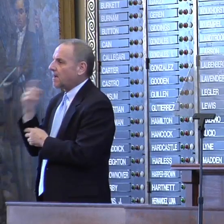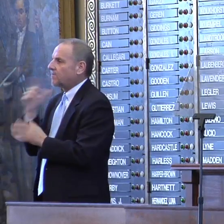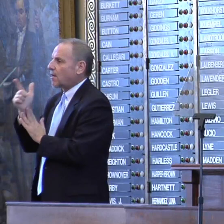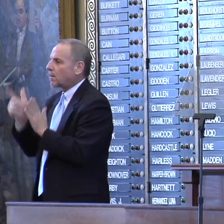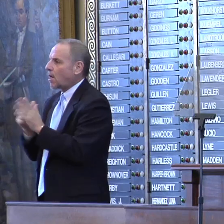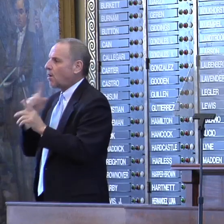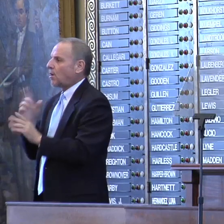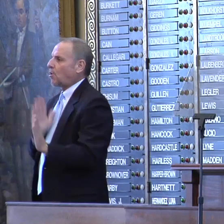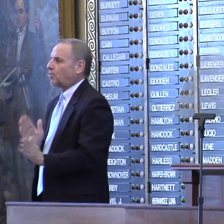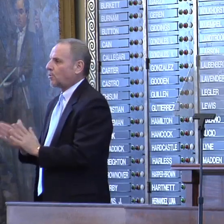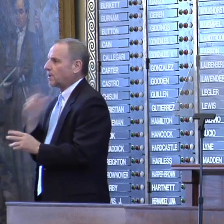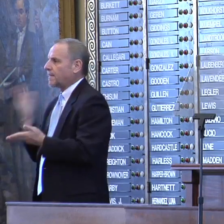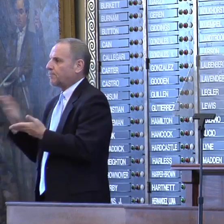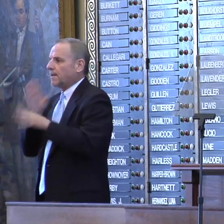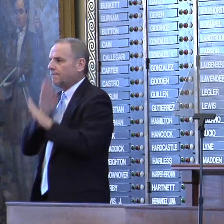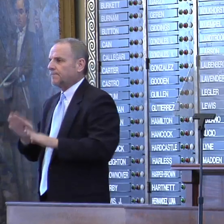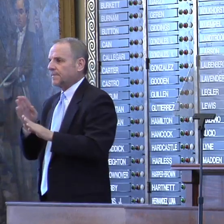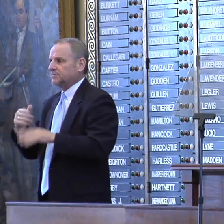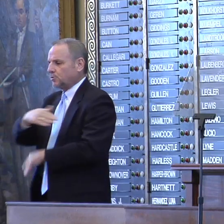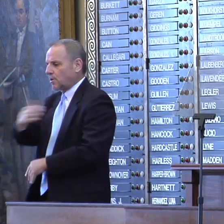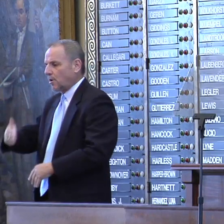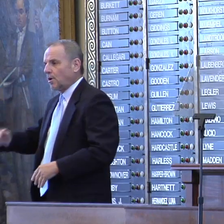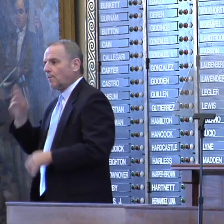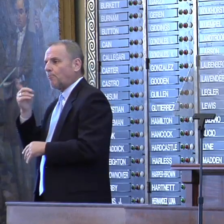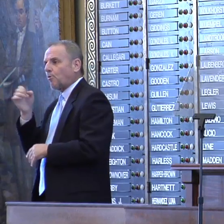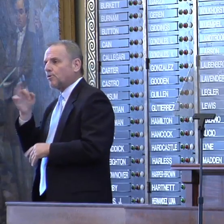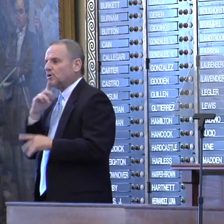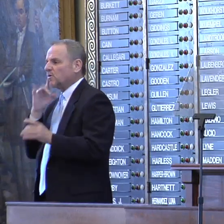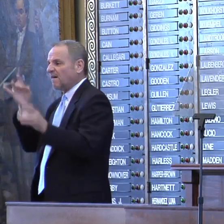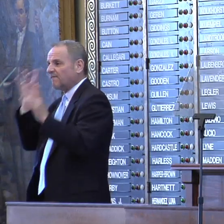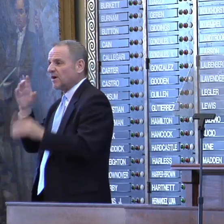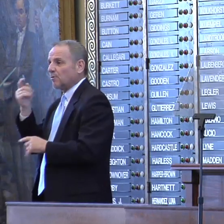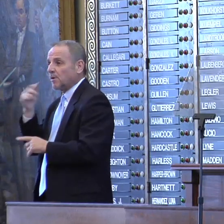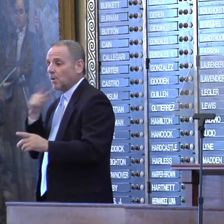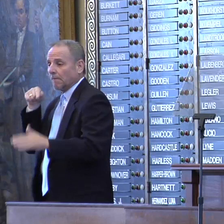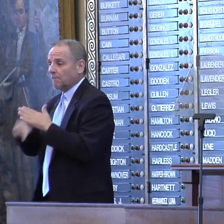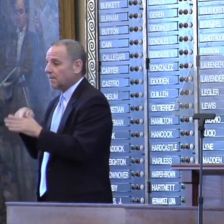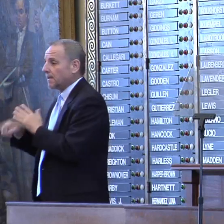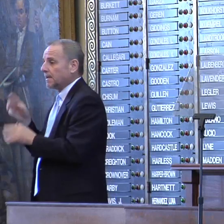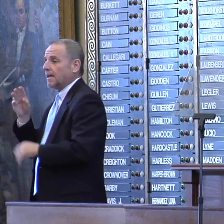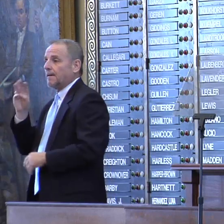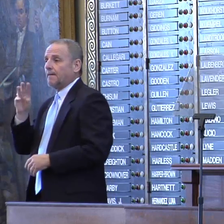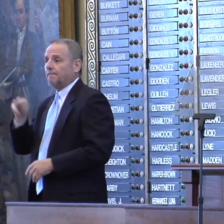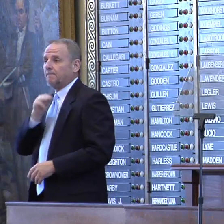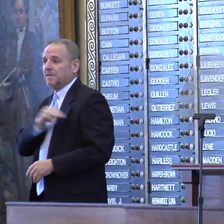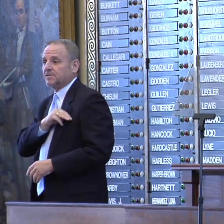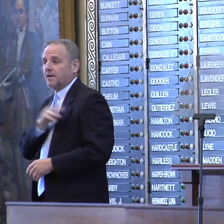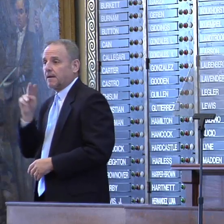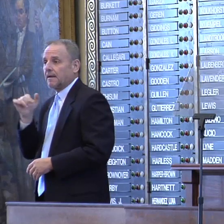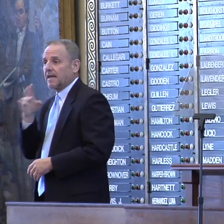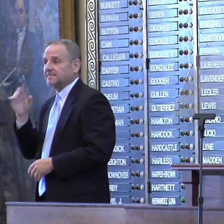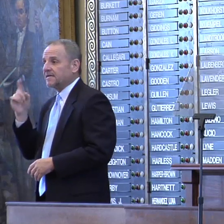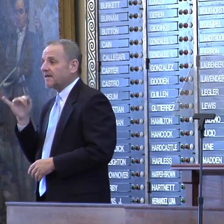and security to our border region. The vicious criminals who murdered American missionary Nancy Davis just two weeks